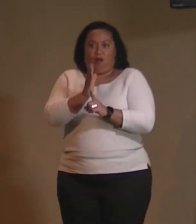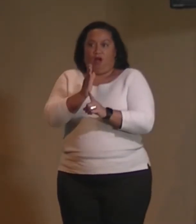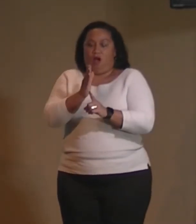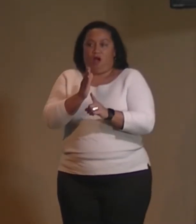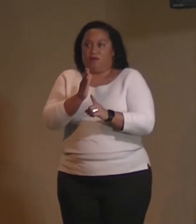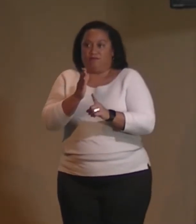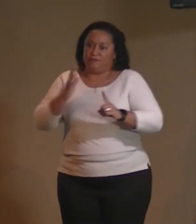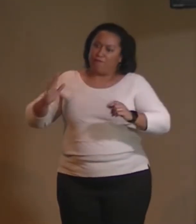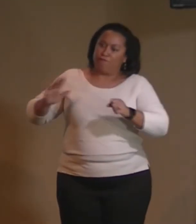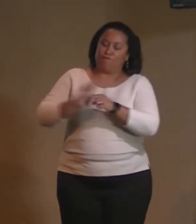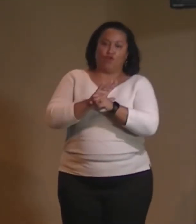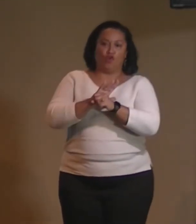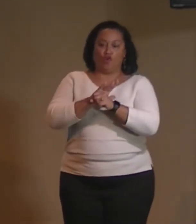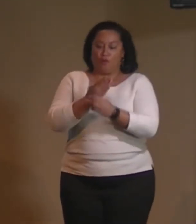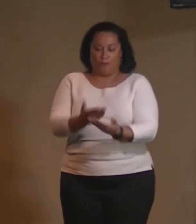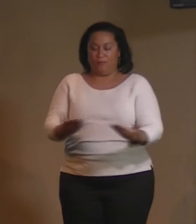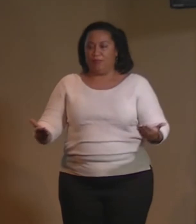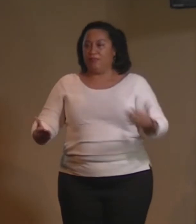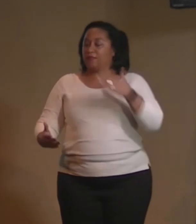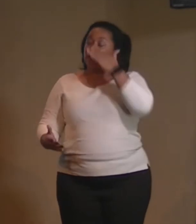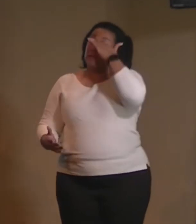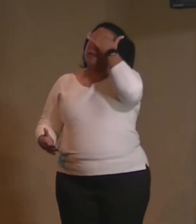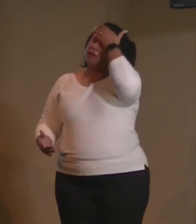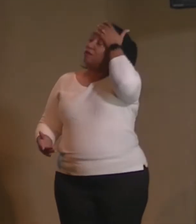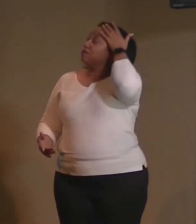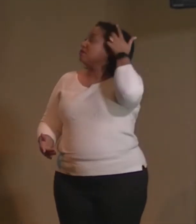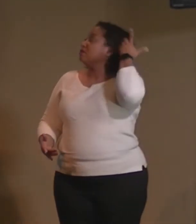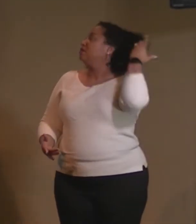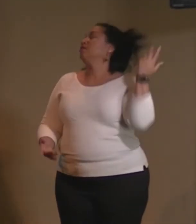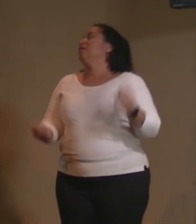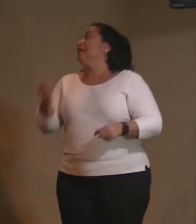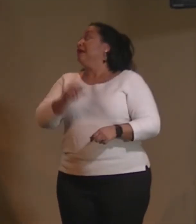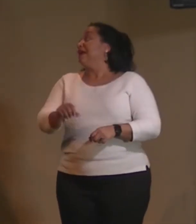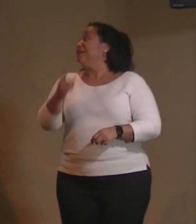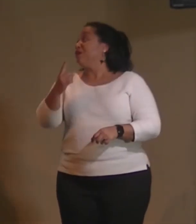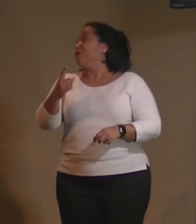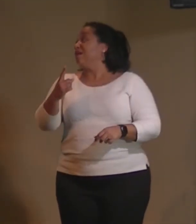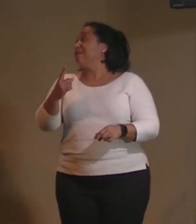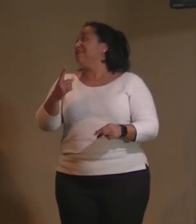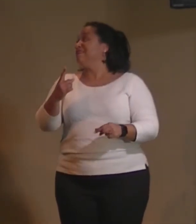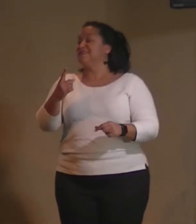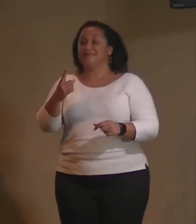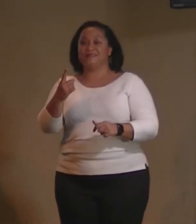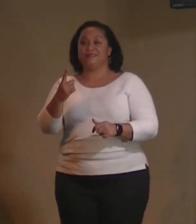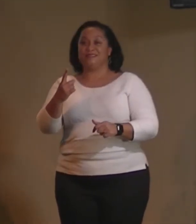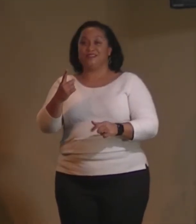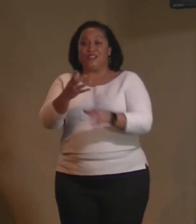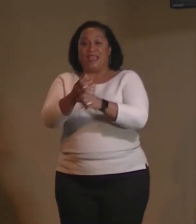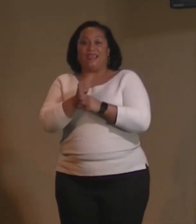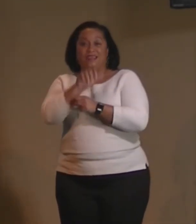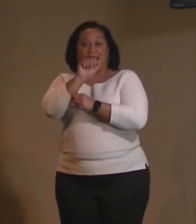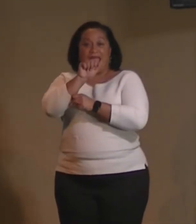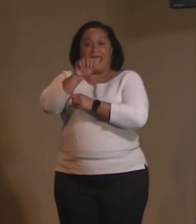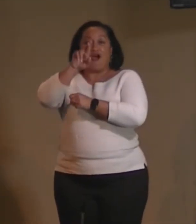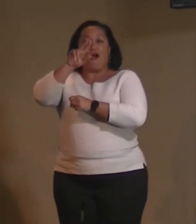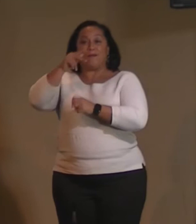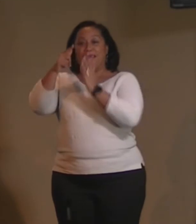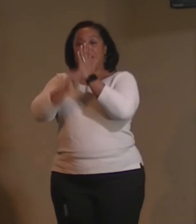Anybody in, I shouldn't ask you this but I'm going to. Anybody else in here like Tracy and I get the AARP magazine?